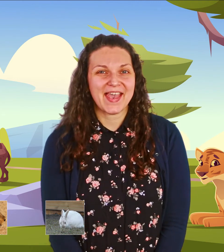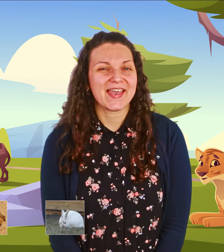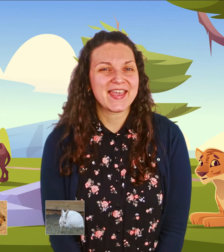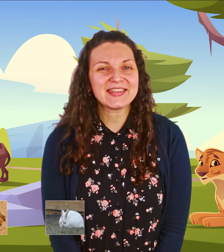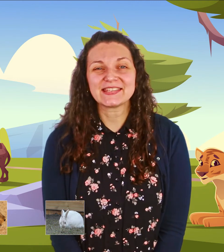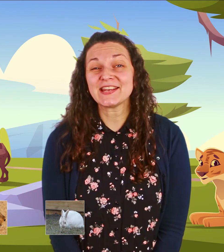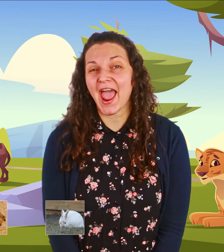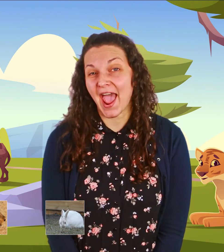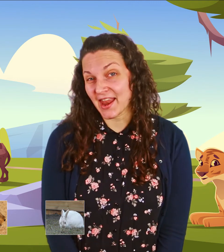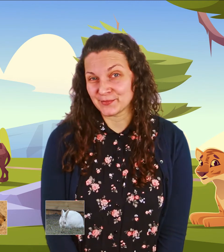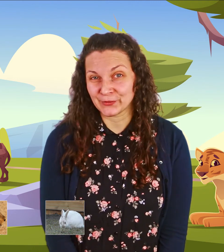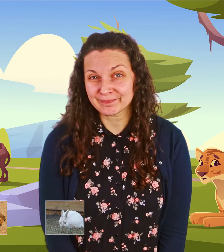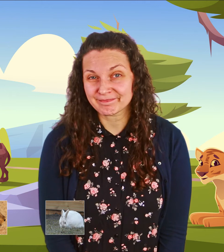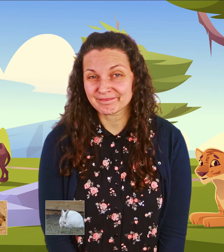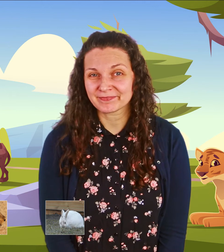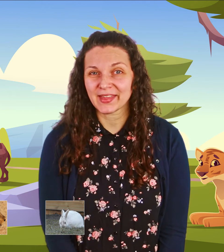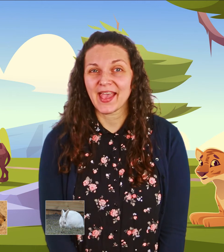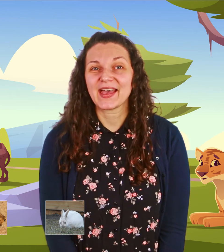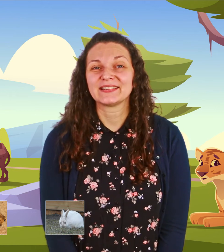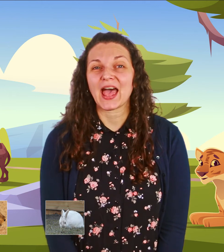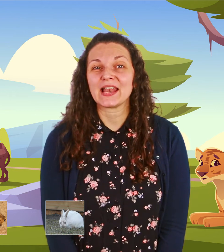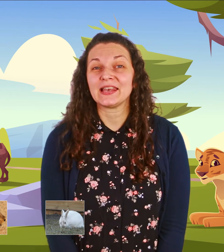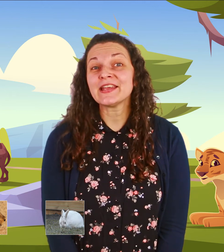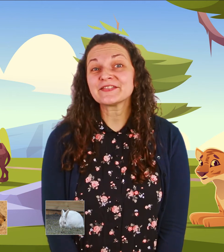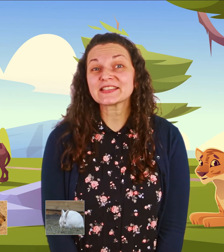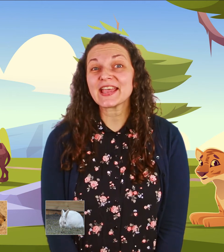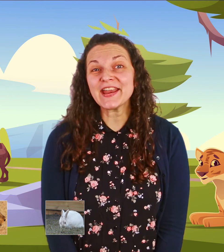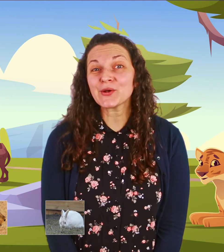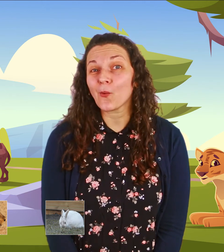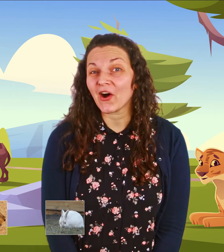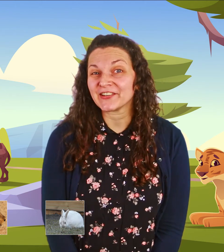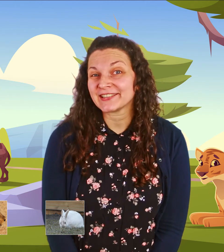Squirrel. It's an animal that lives in the water.